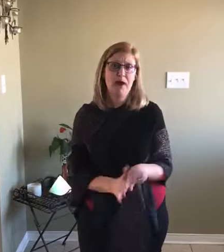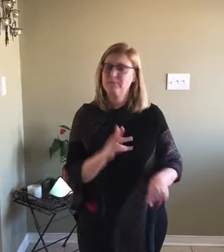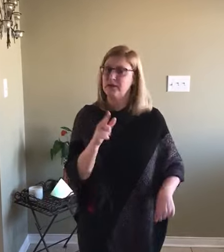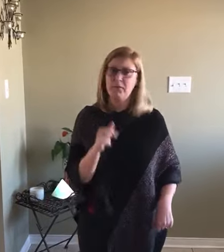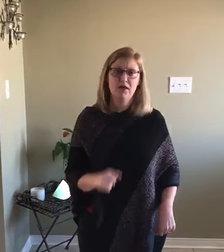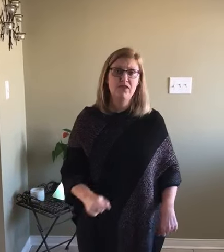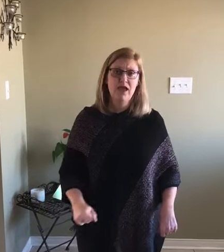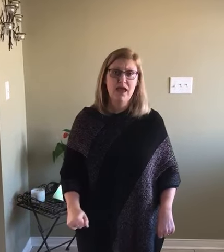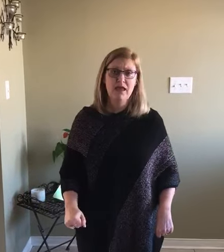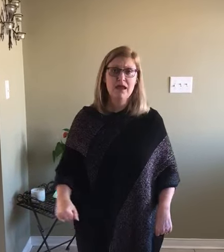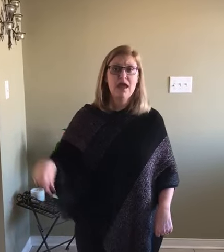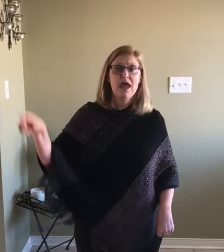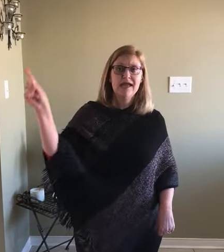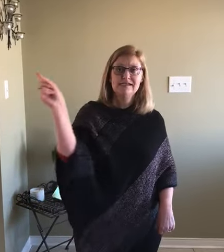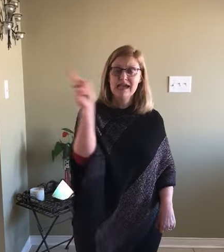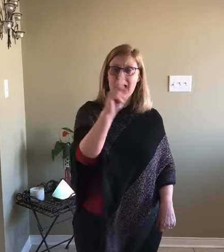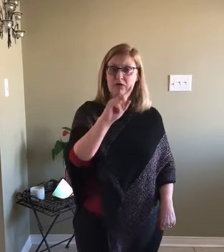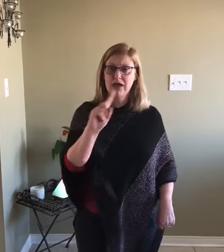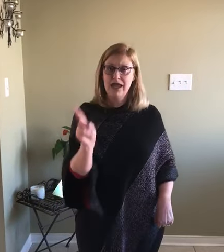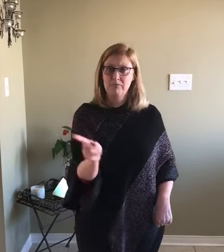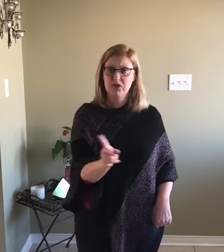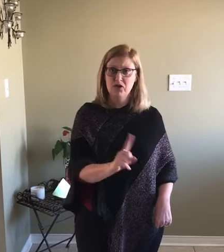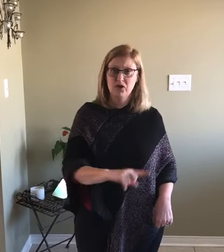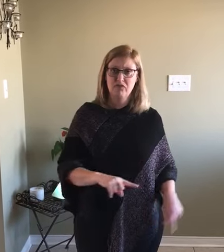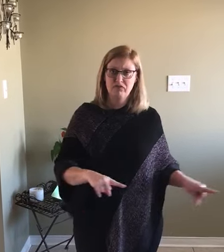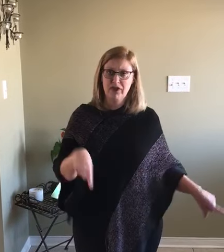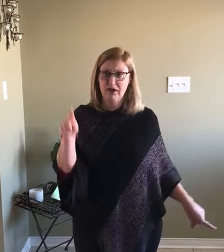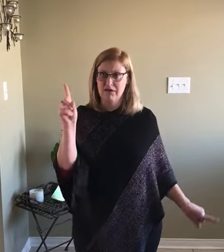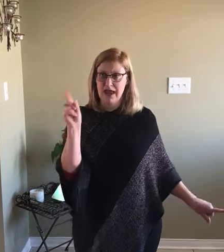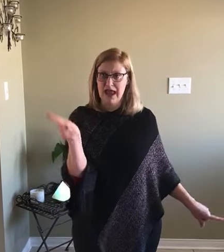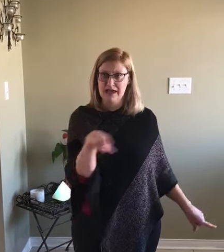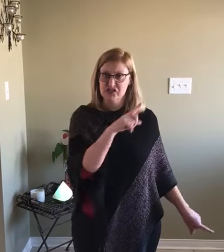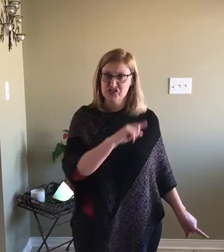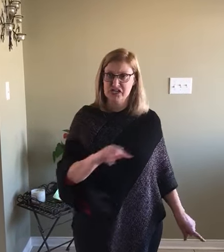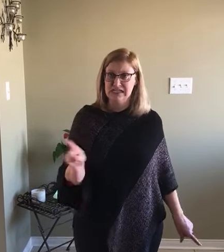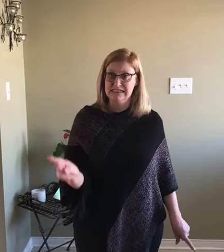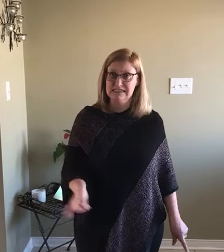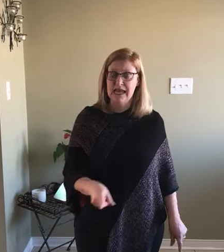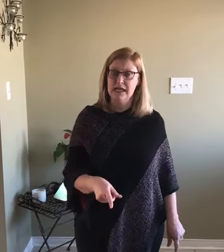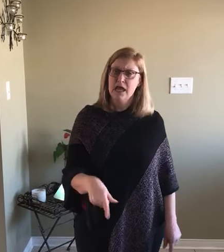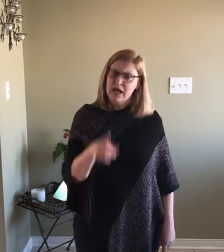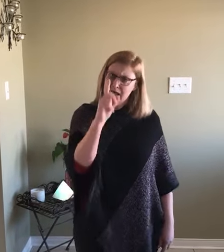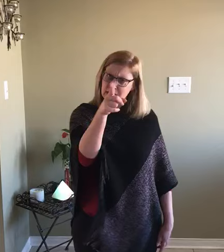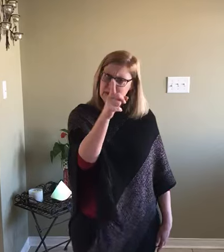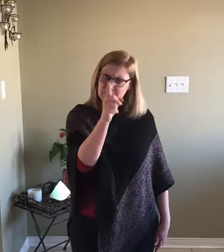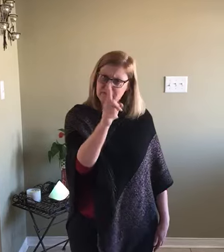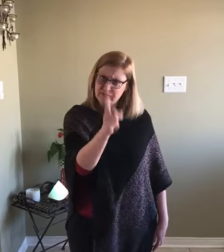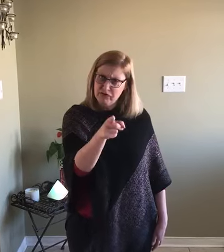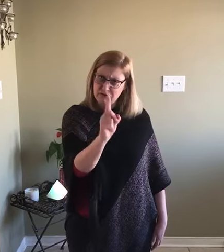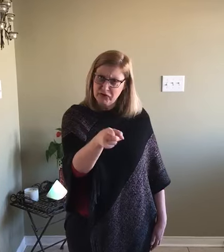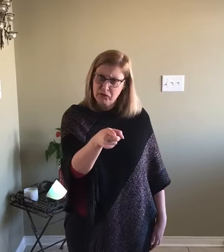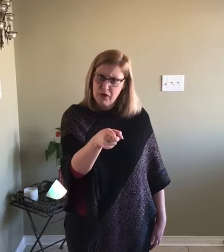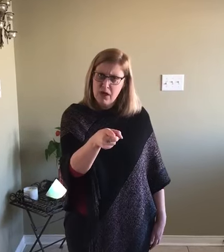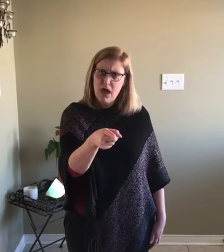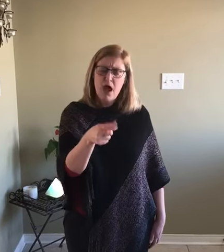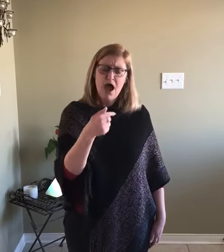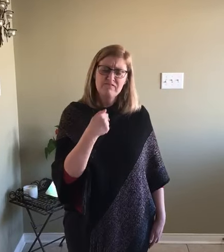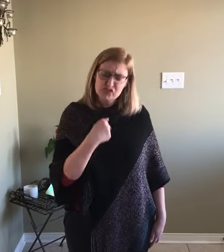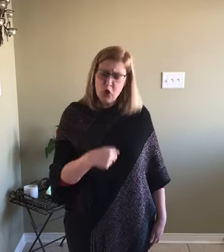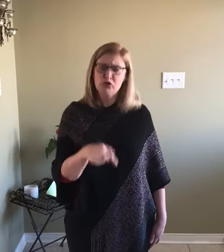bopping them on the head. And down came the good fairy and she said, Little Rabbit Foo-Foo, I've told